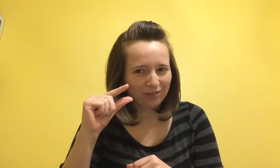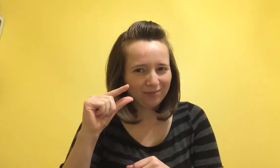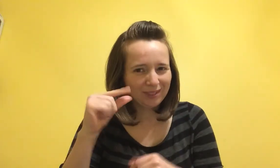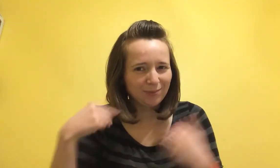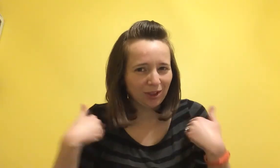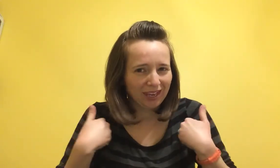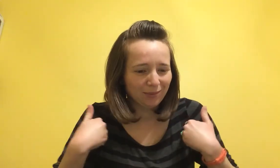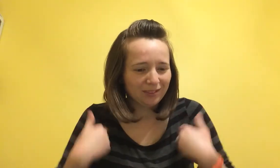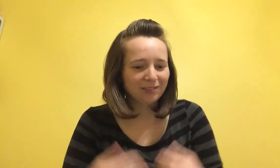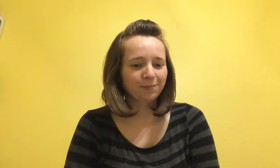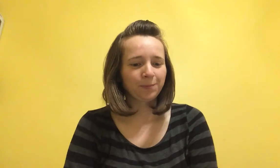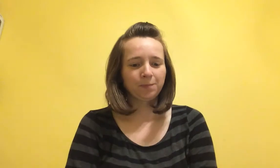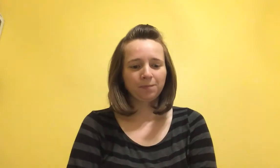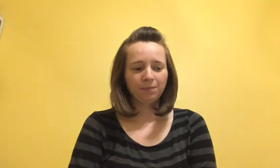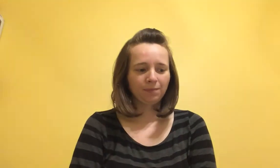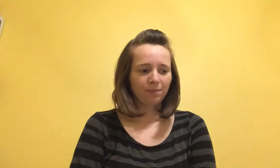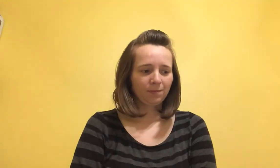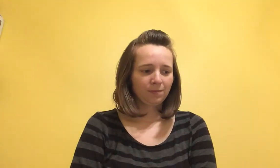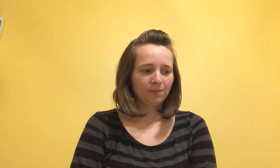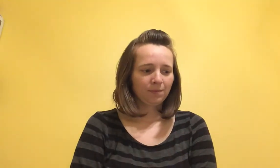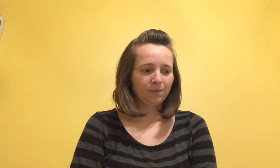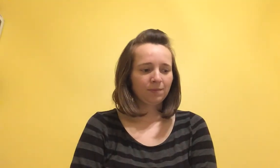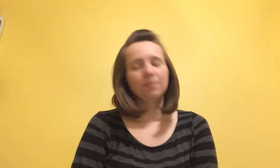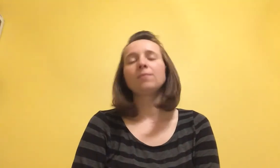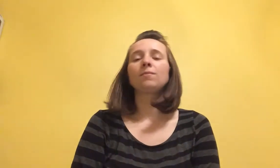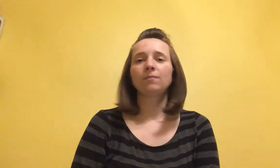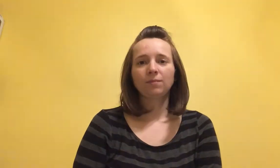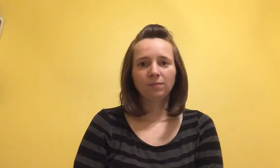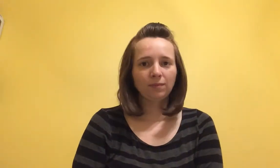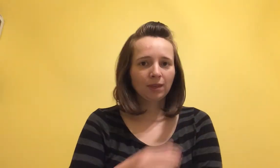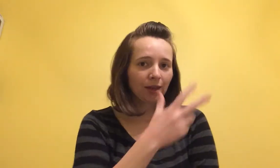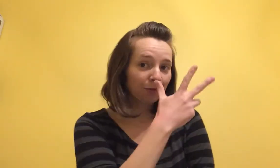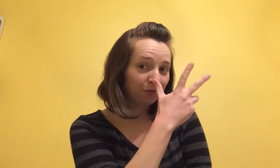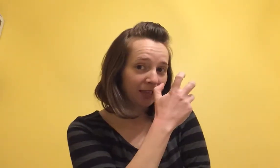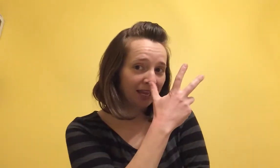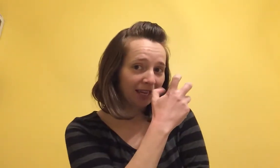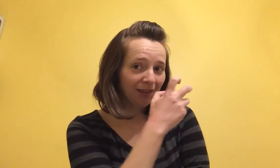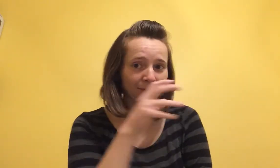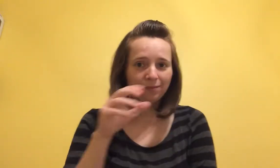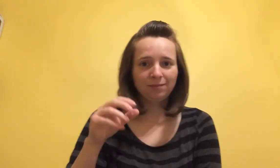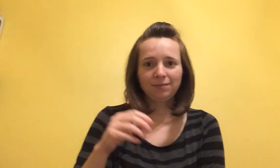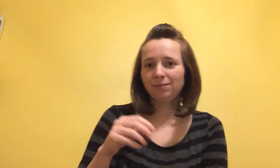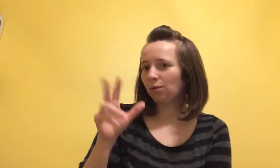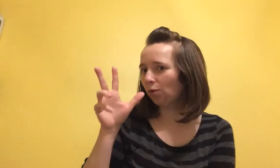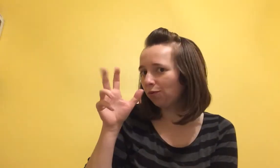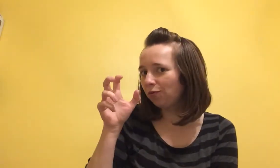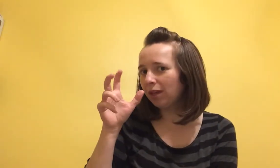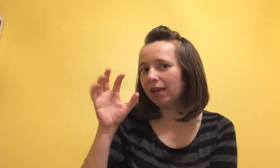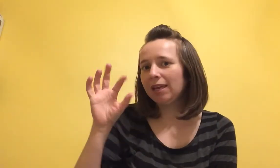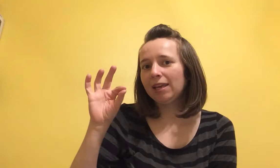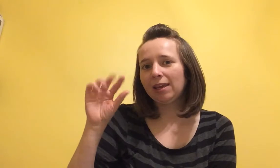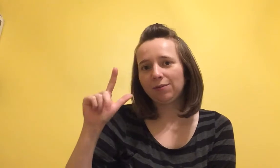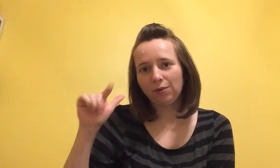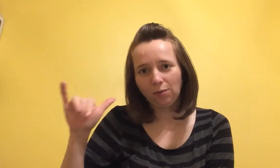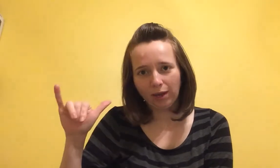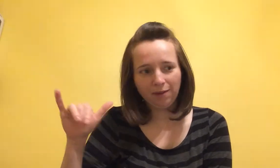small animals fly fly f-l-y